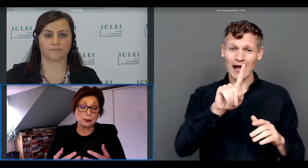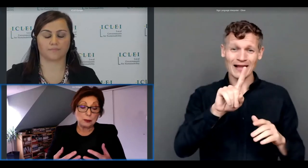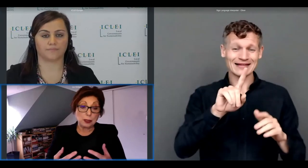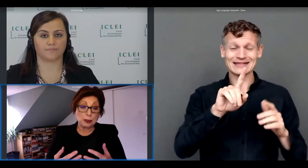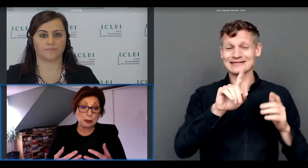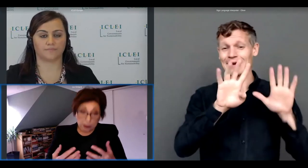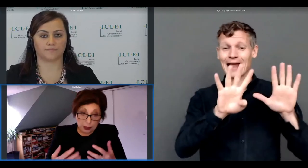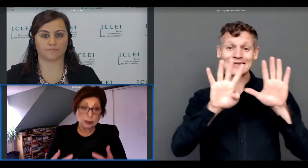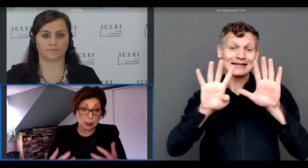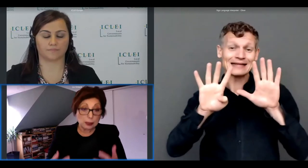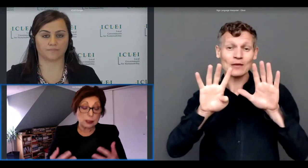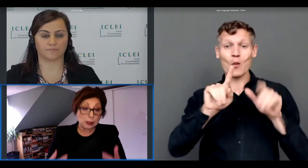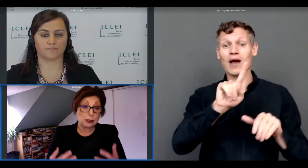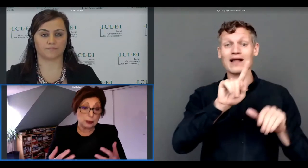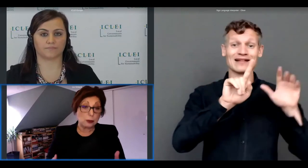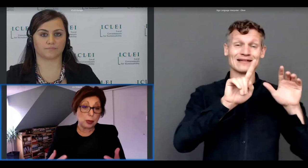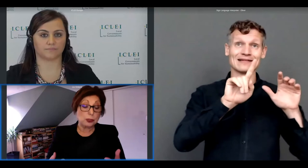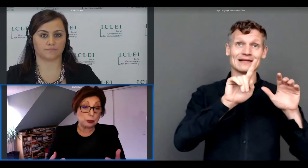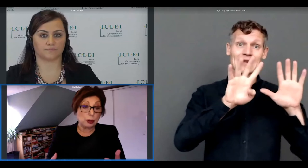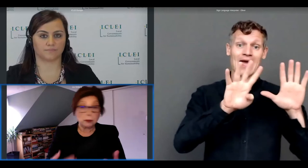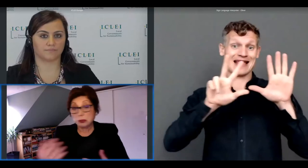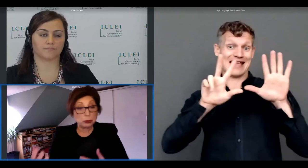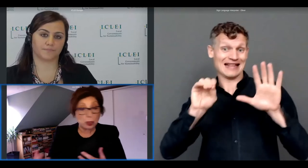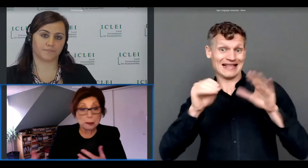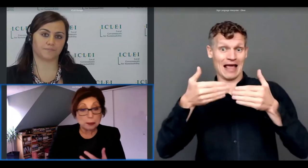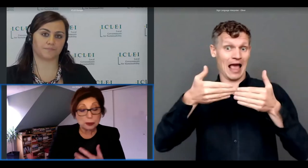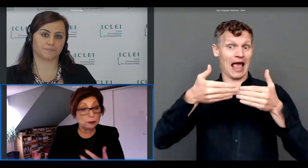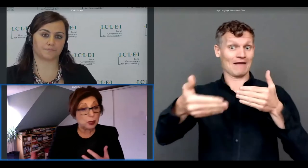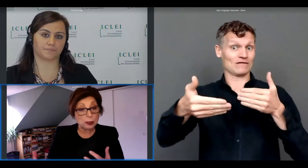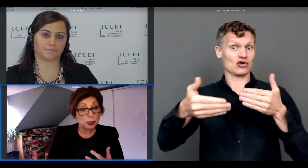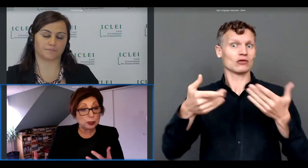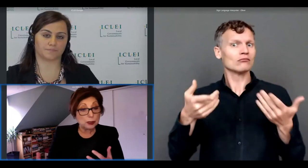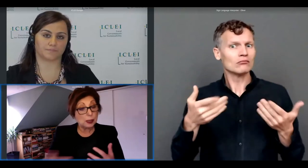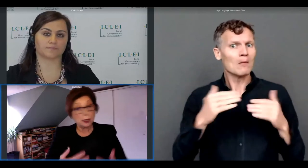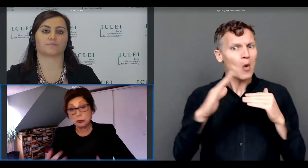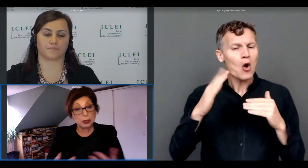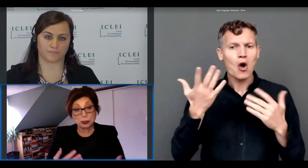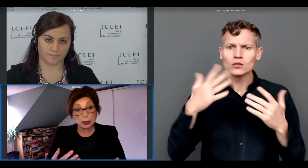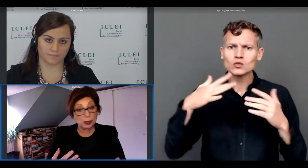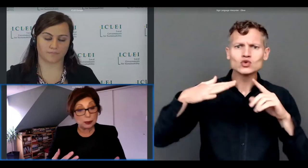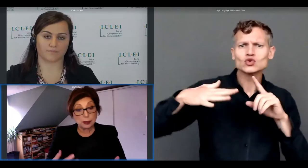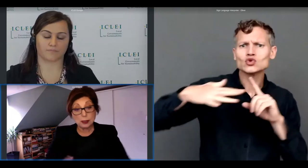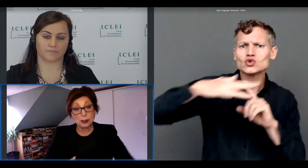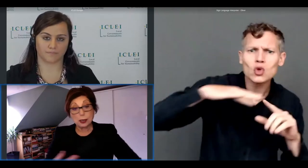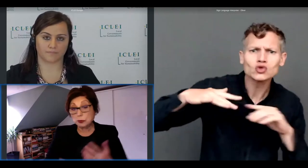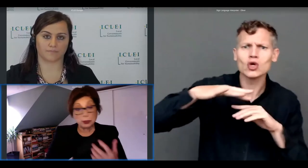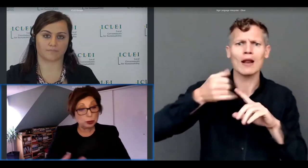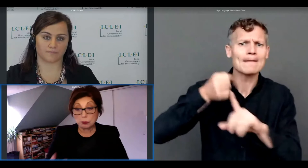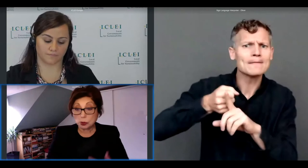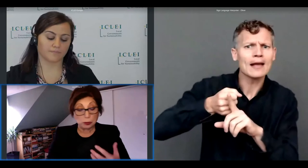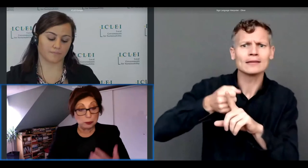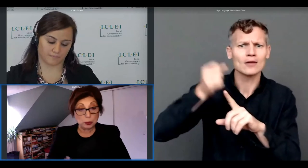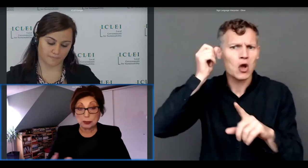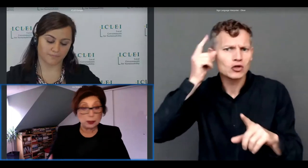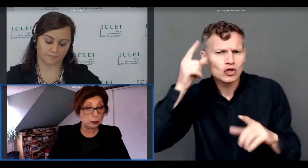and there is there is certainly the question of the social impact of culture how do we measure that how do we ensure